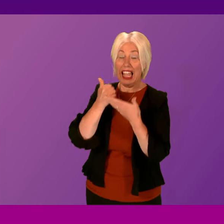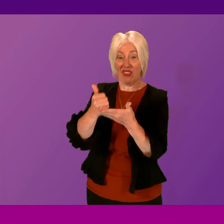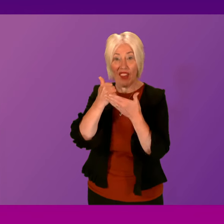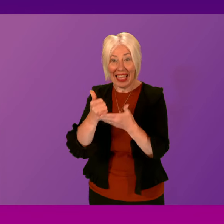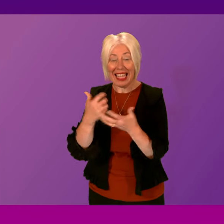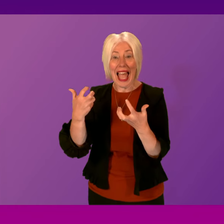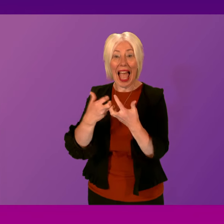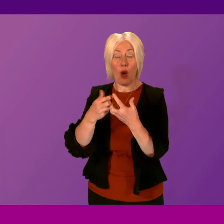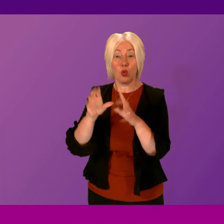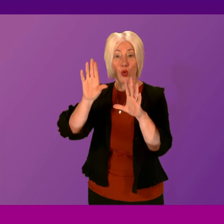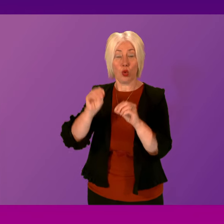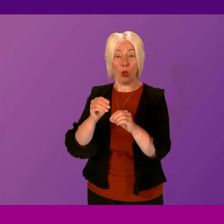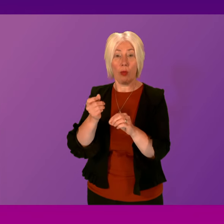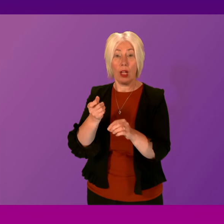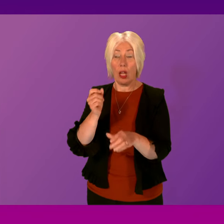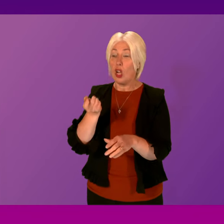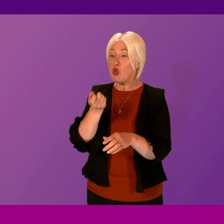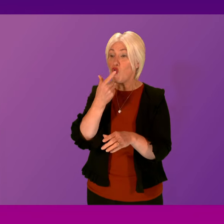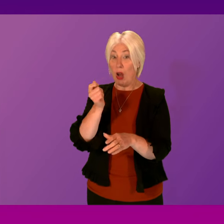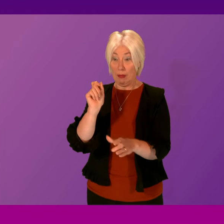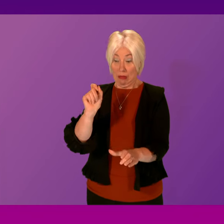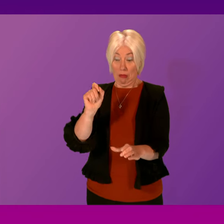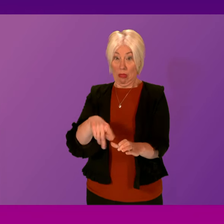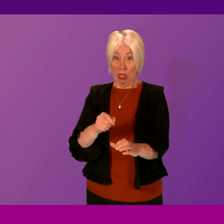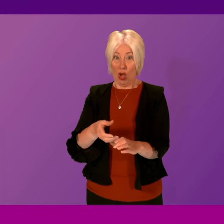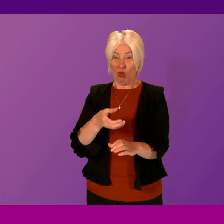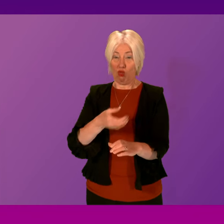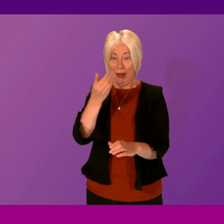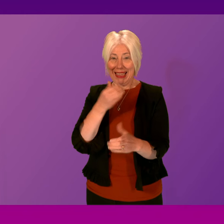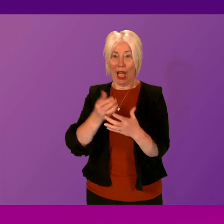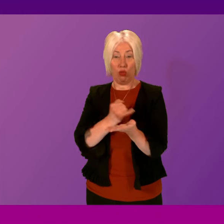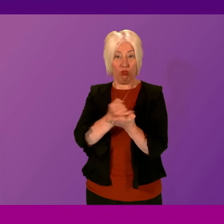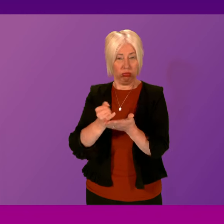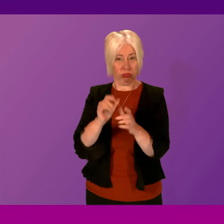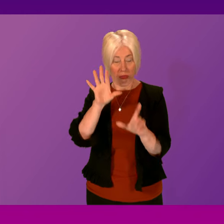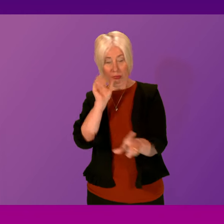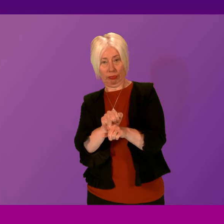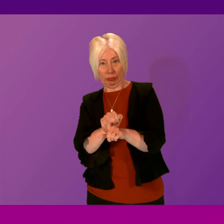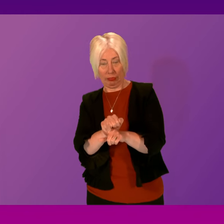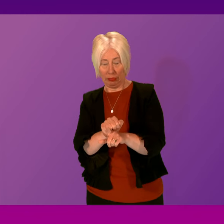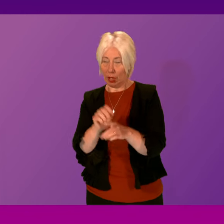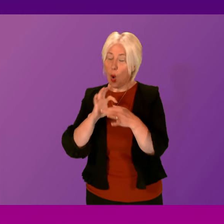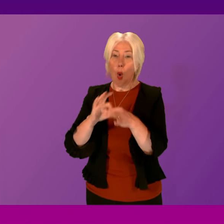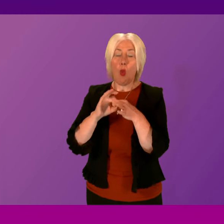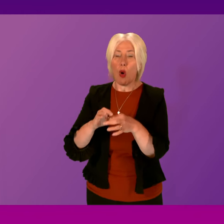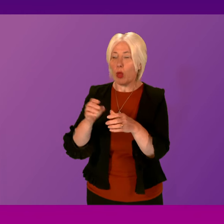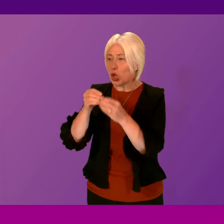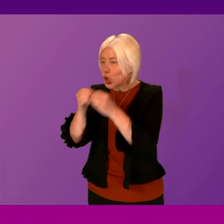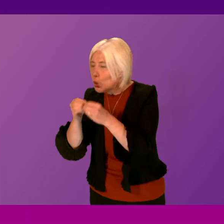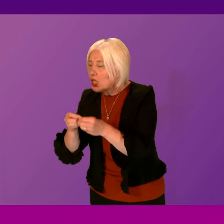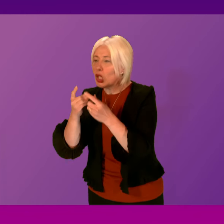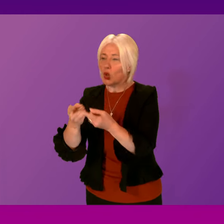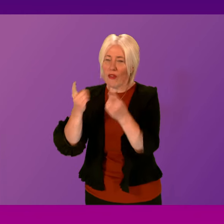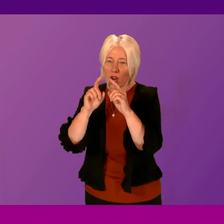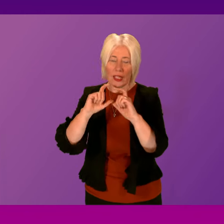anti-drink spiking measures. Police Scotland is also working in partnership with other emergency services, with student bodies, with universities,